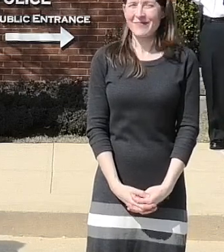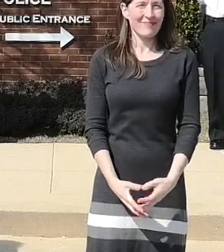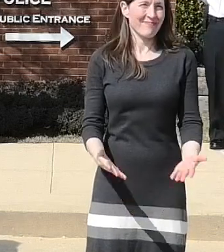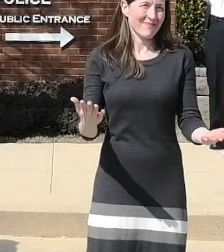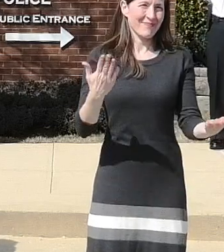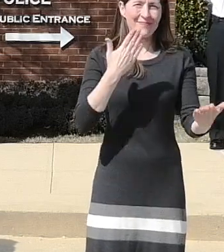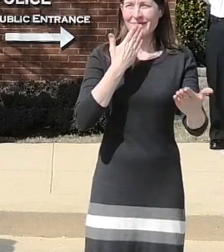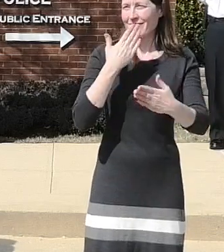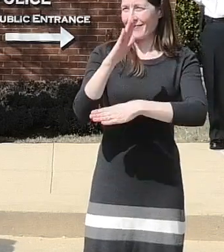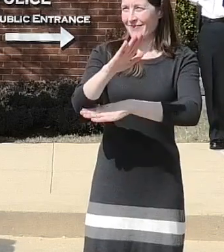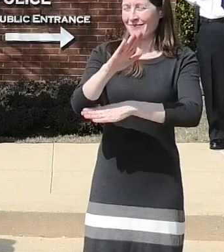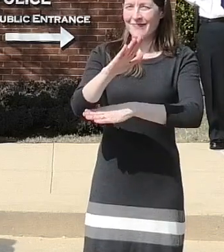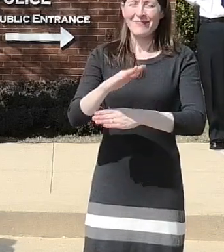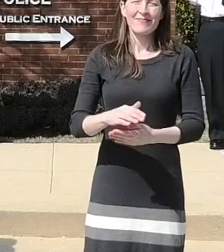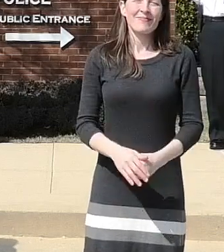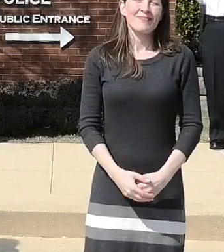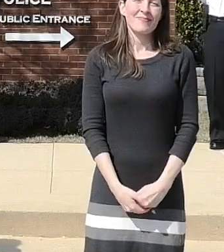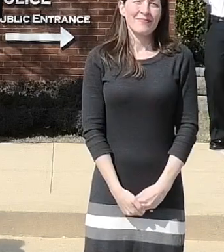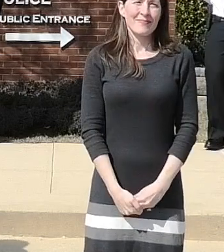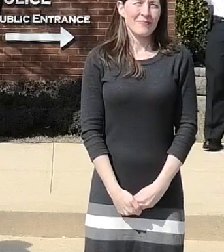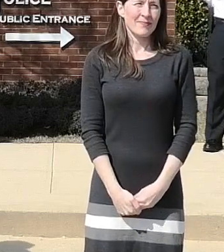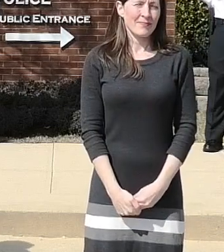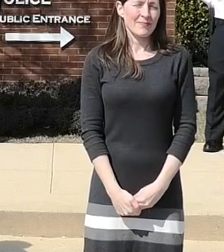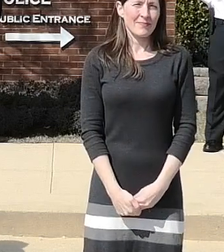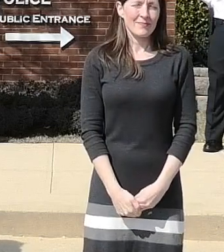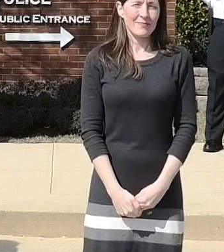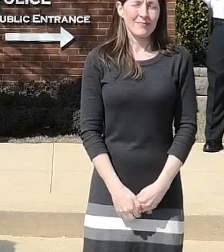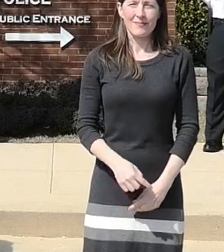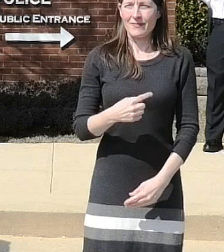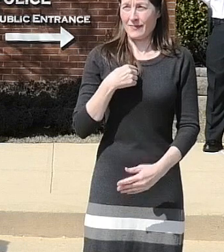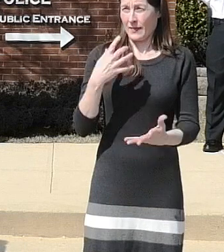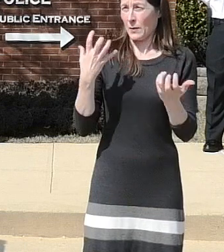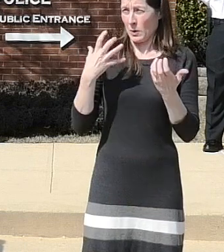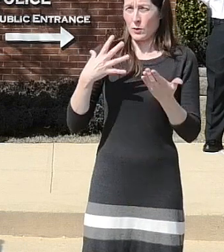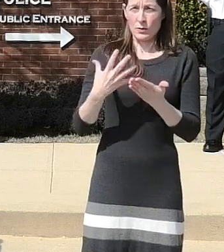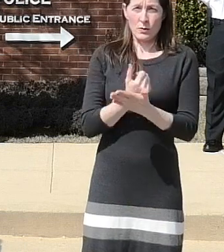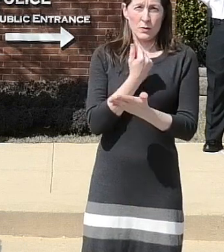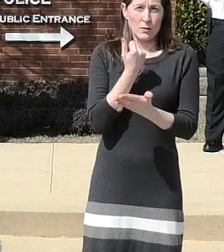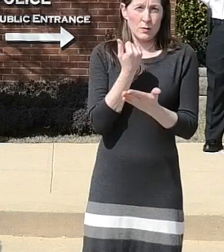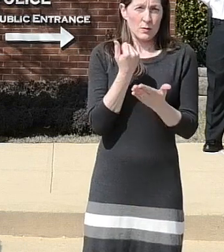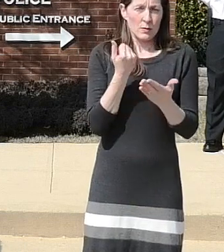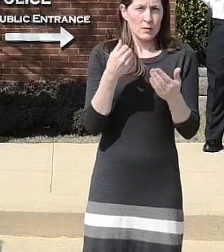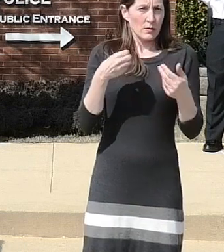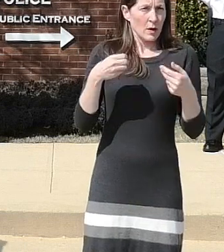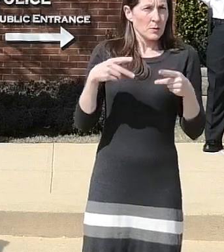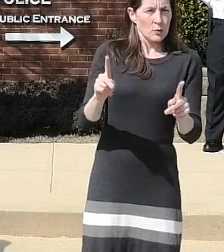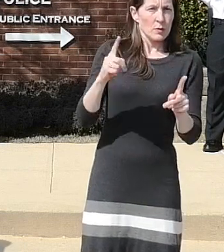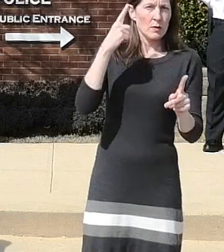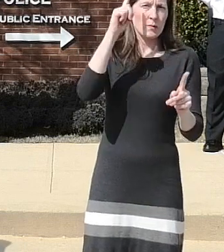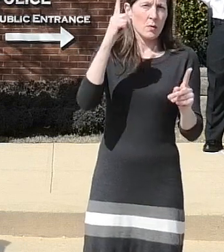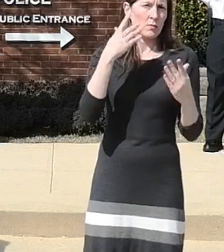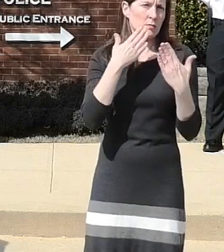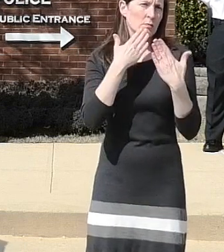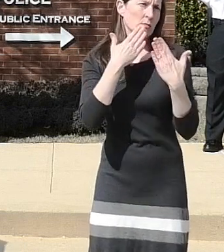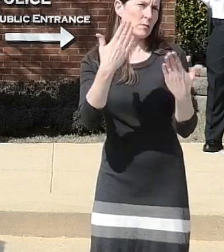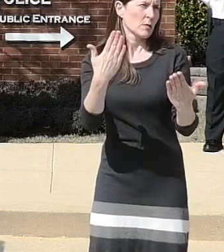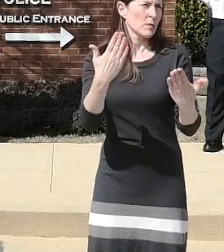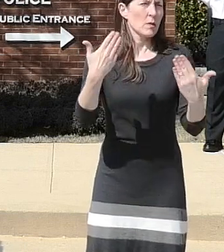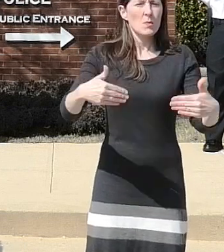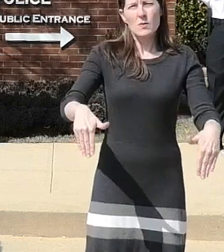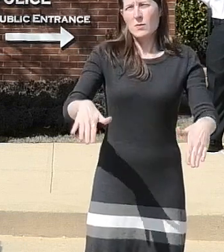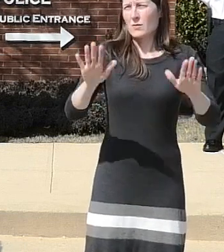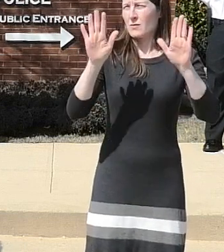i would like to take this opportunity to commend the outstanding collaborative efforts